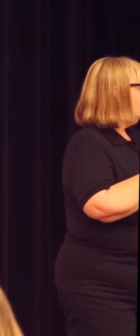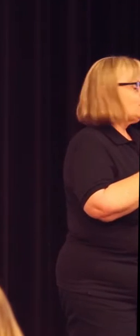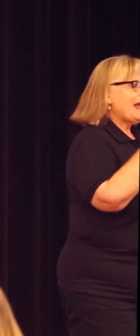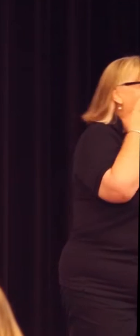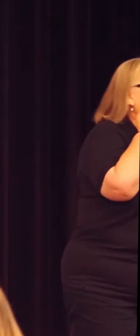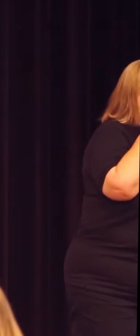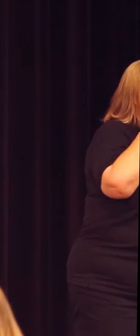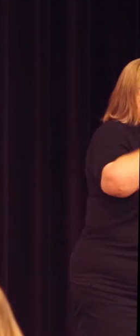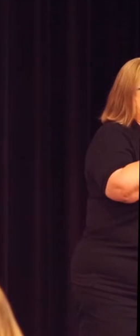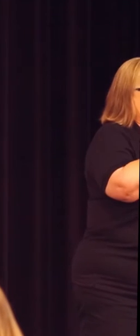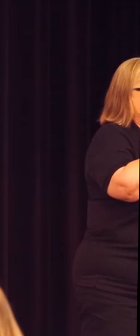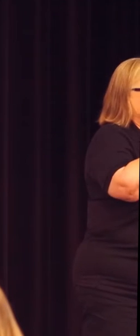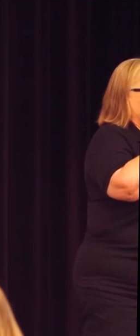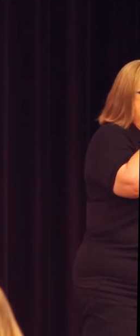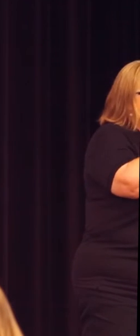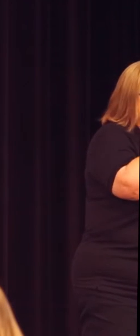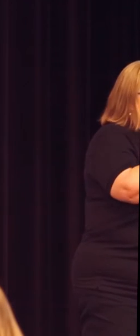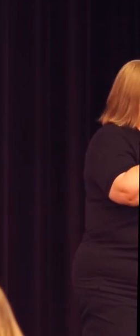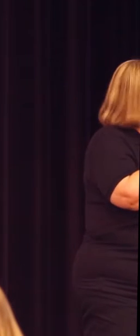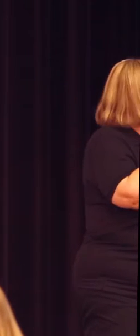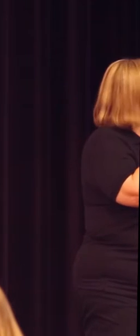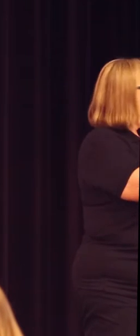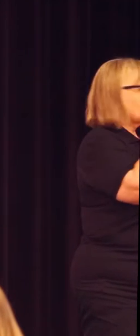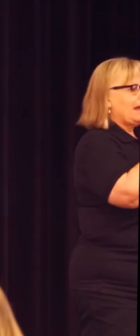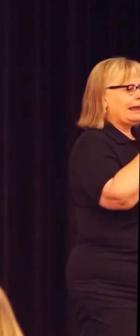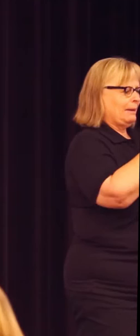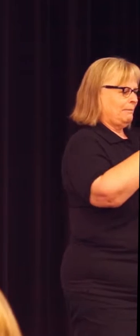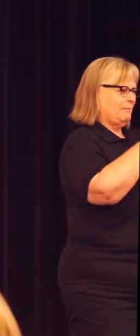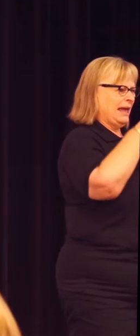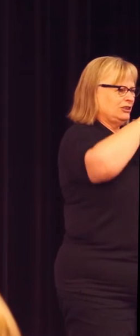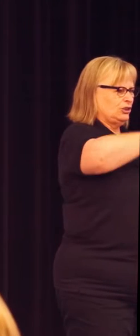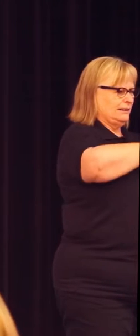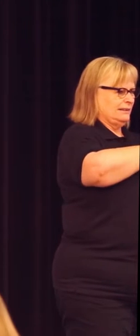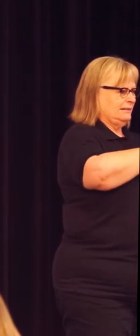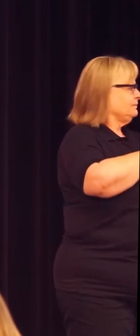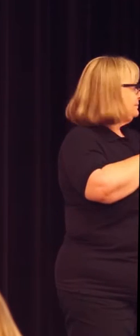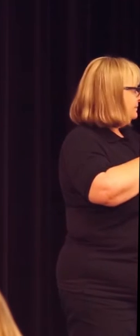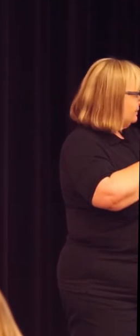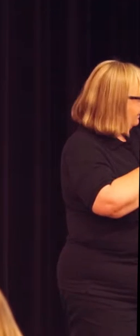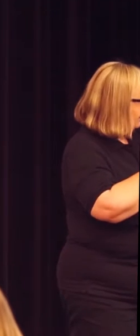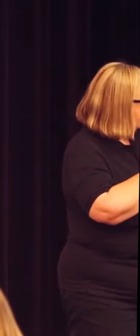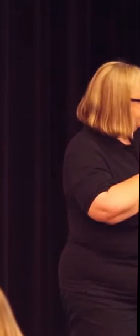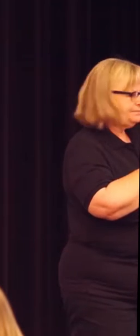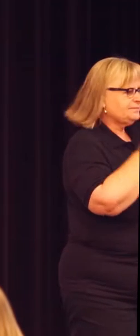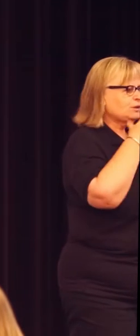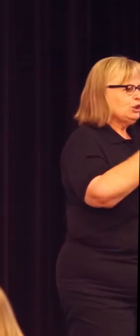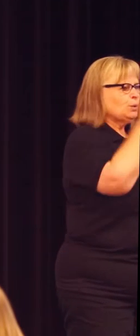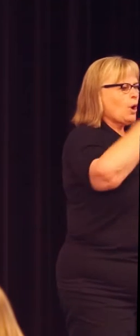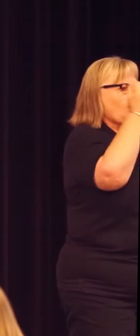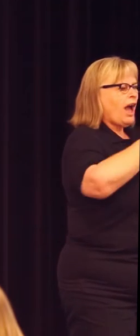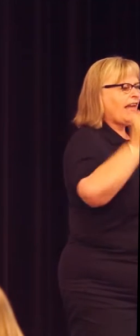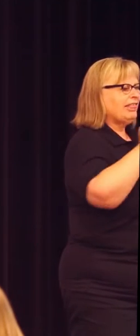education into badges to help students to acquire learning just in time, at the speed they want.